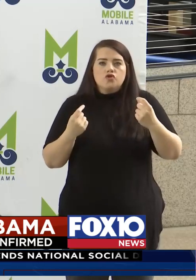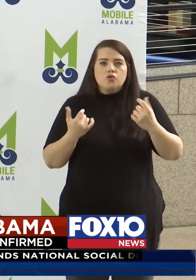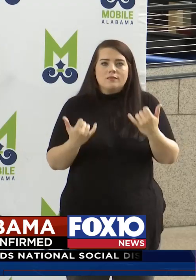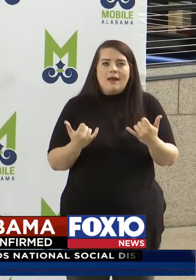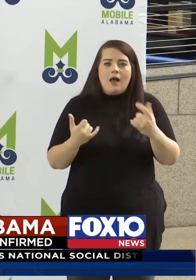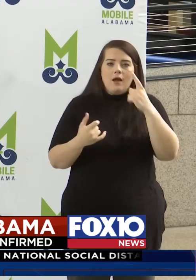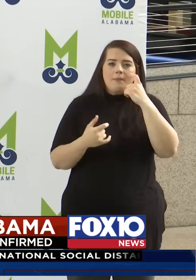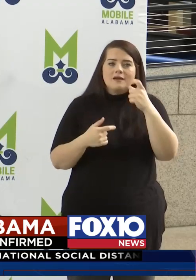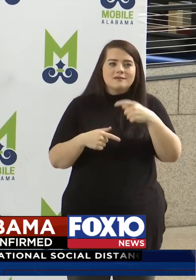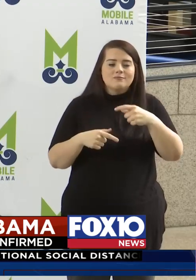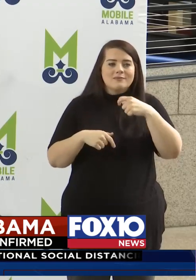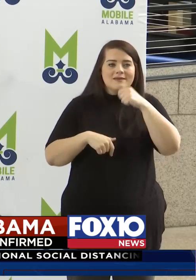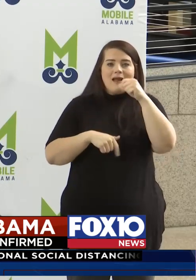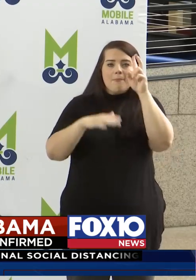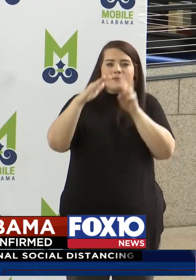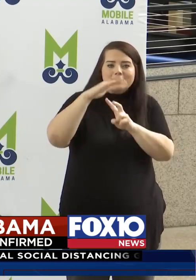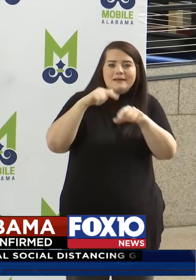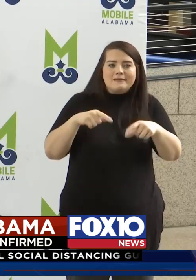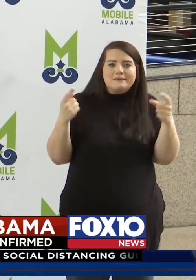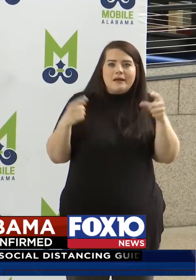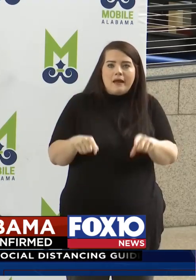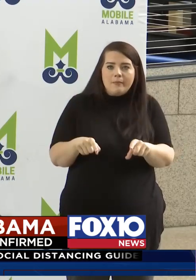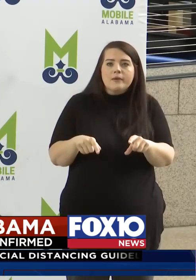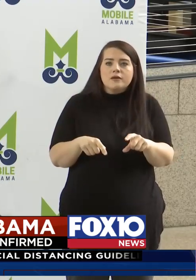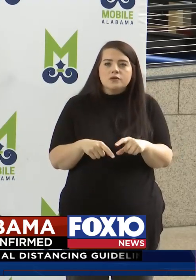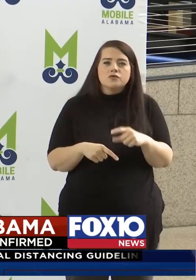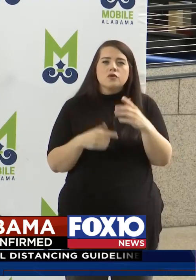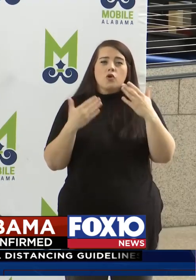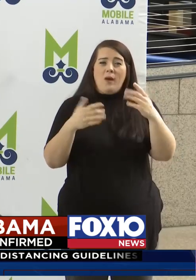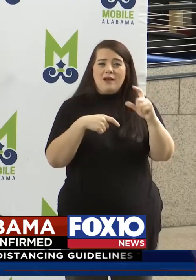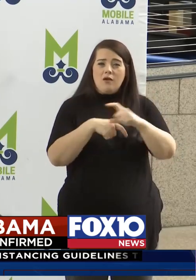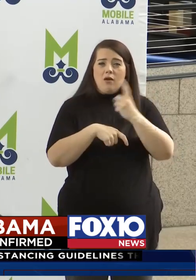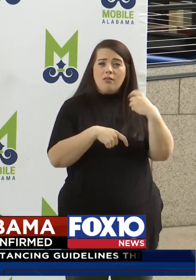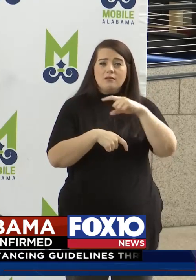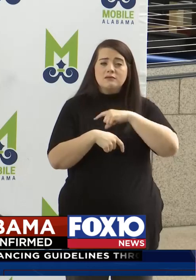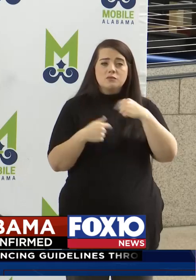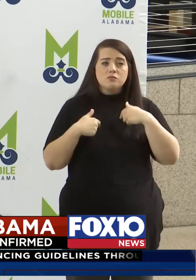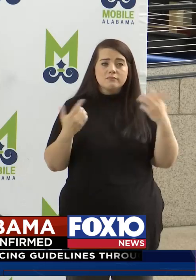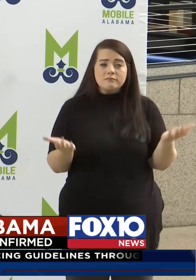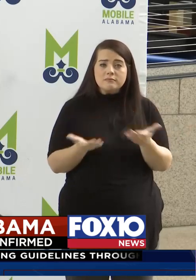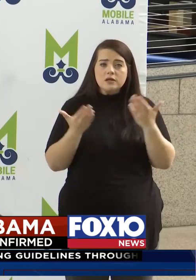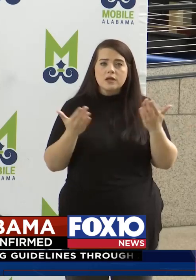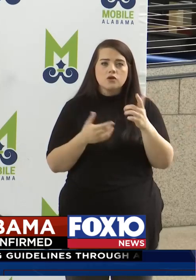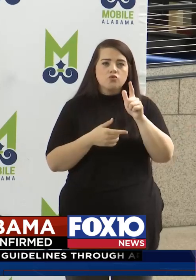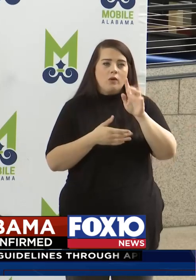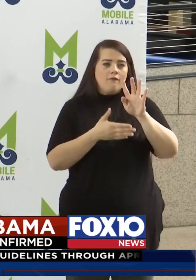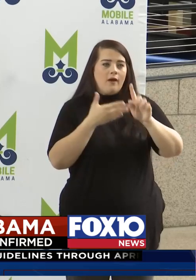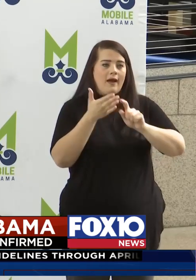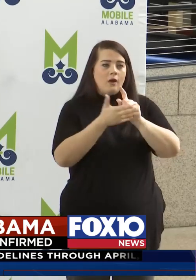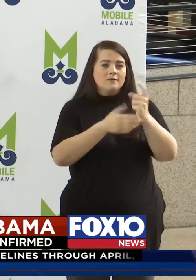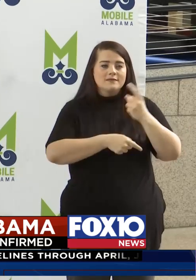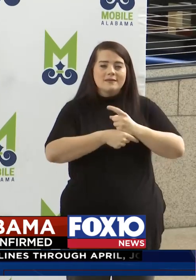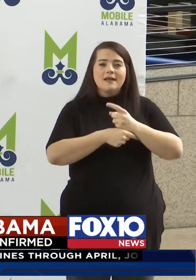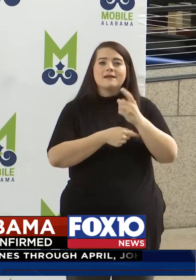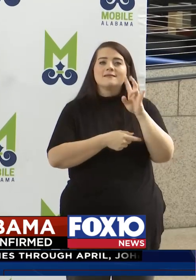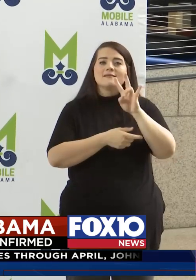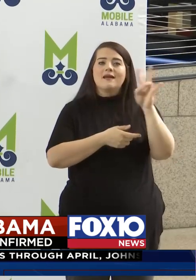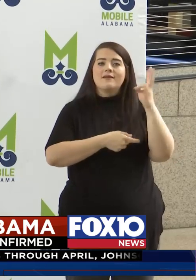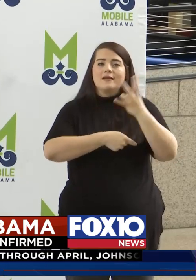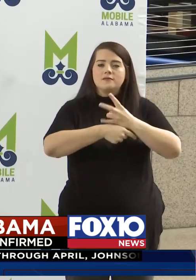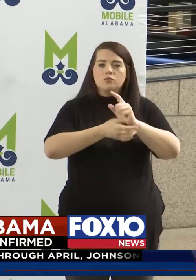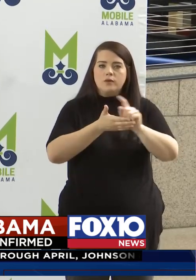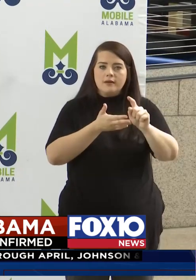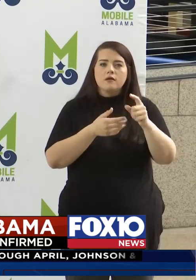because we're in an unprecedented time right now. So feel free to call us. We're here 24 hours a day, seven days a week,